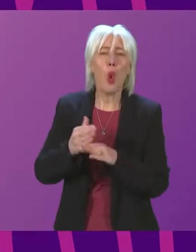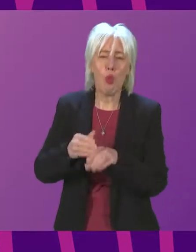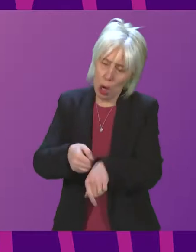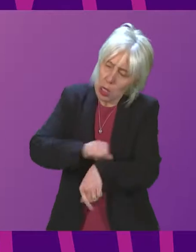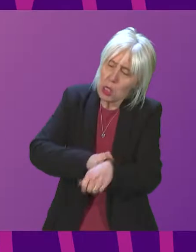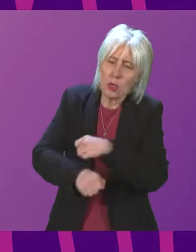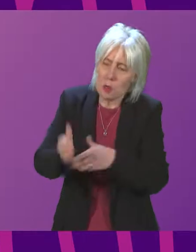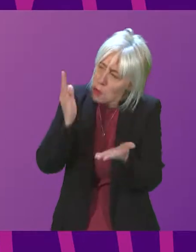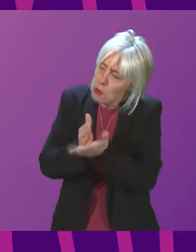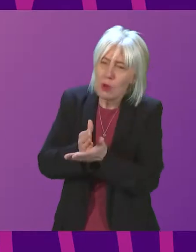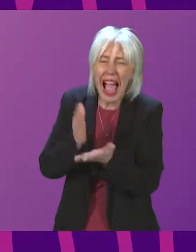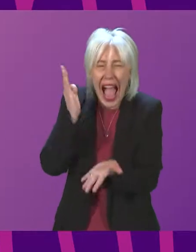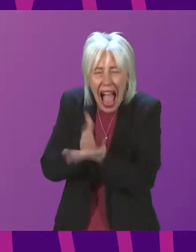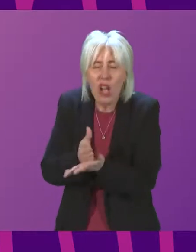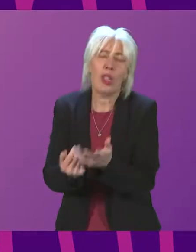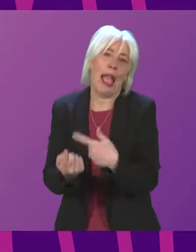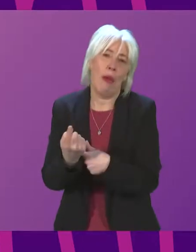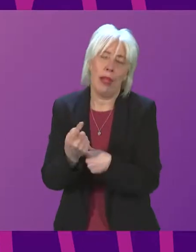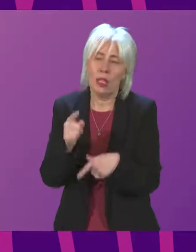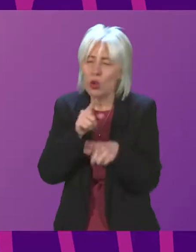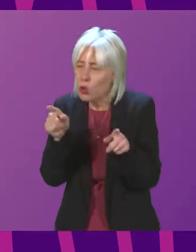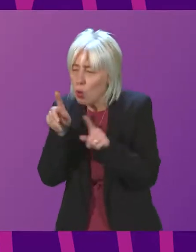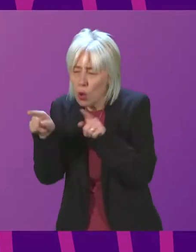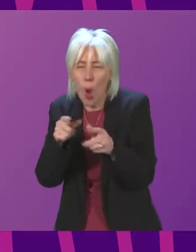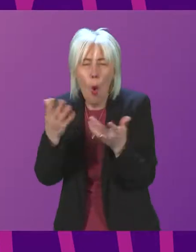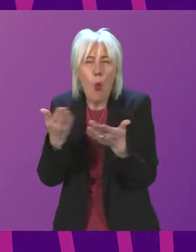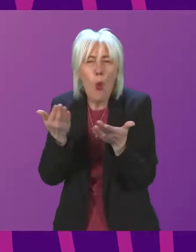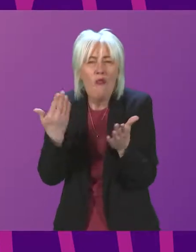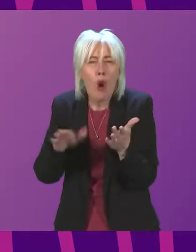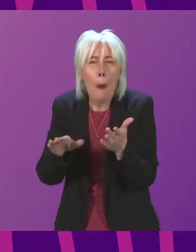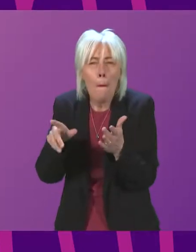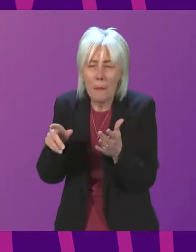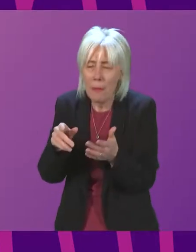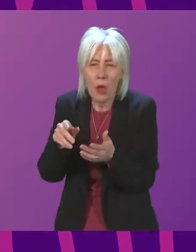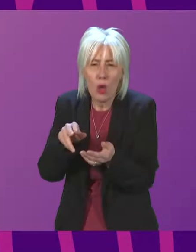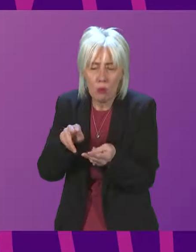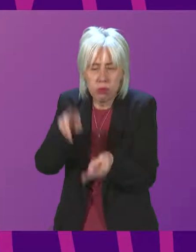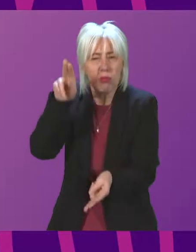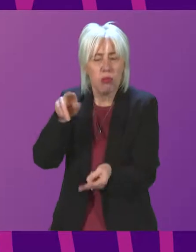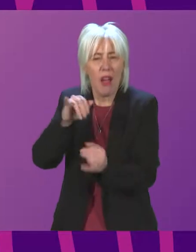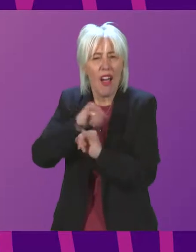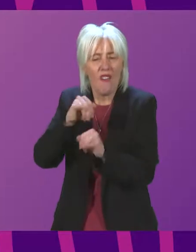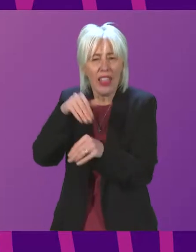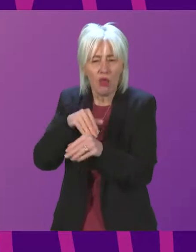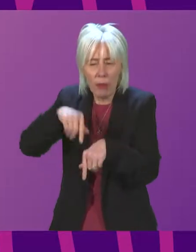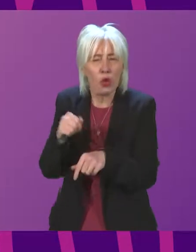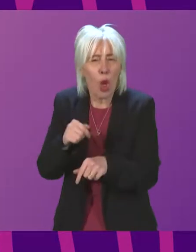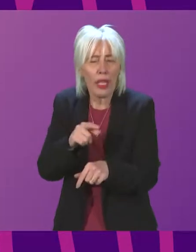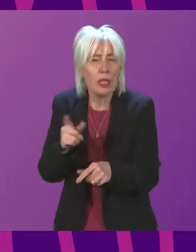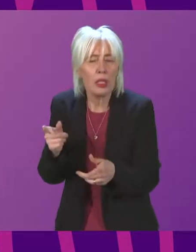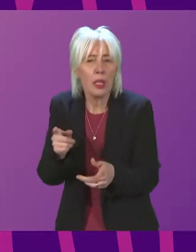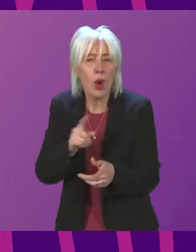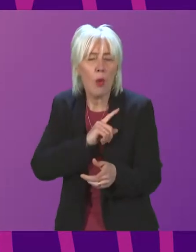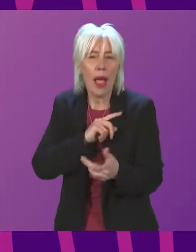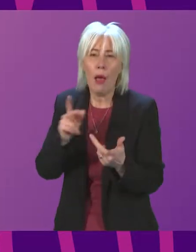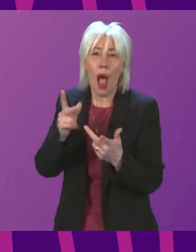actually taken place to identify what are the root causes behind the rise in violent crime in Scotland? And given that so many countries often